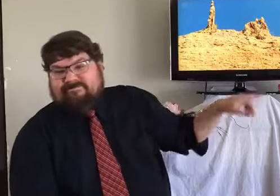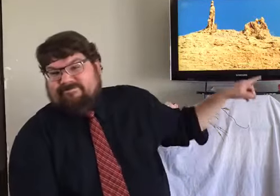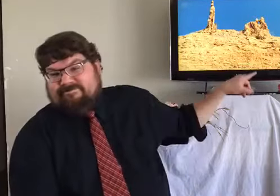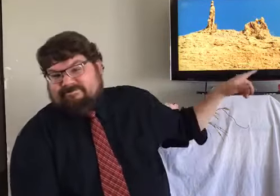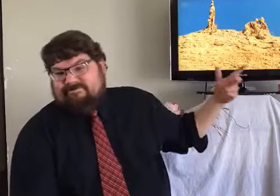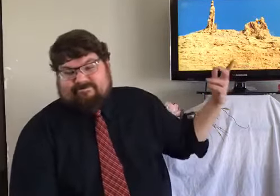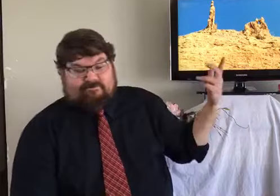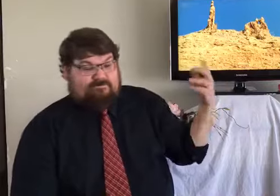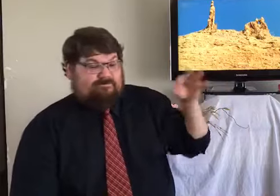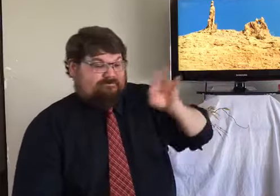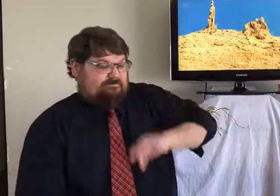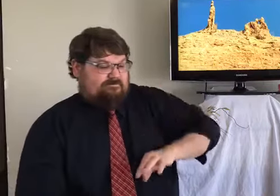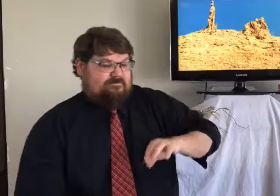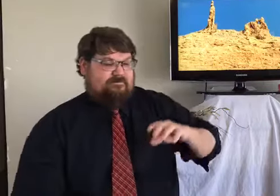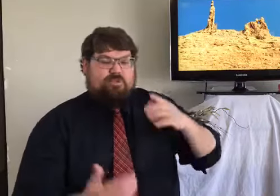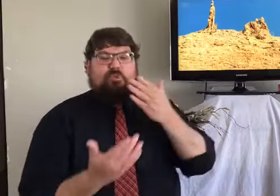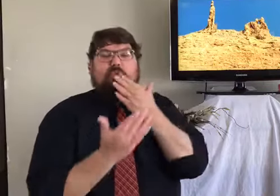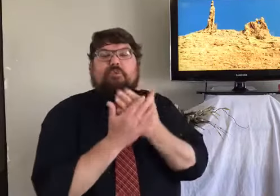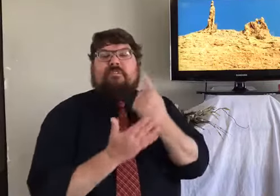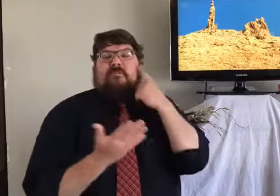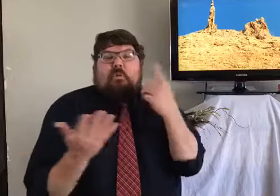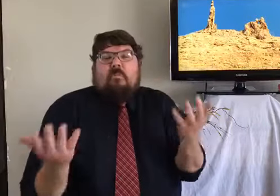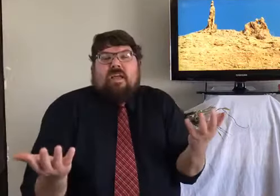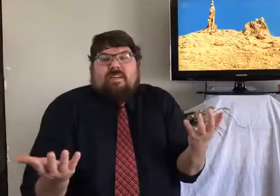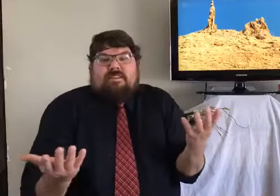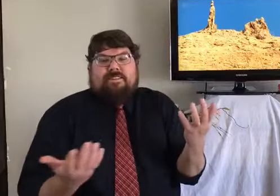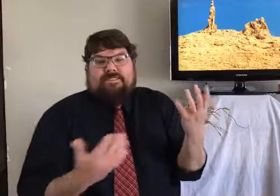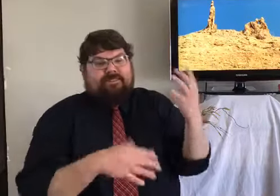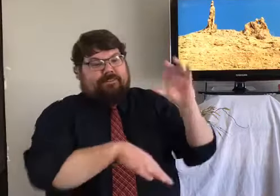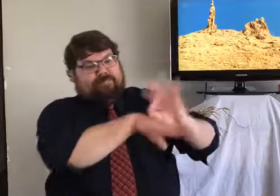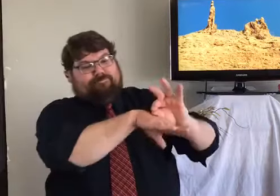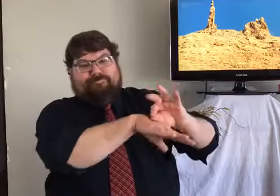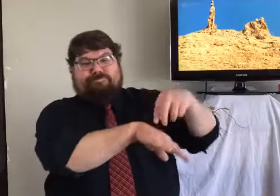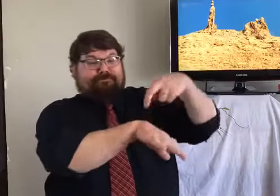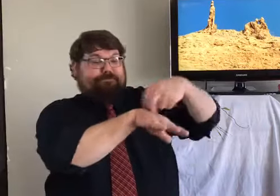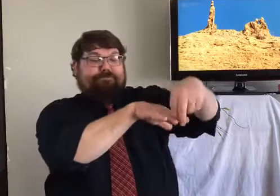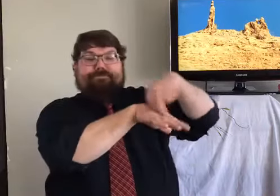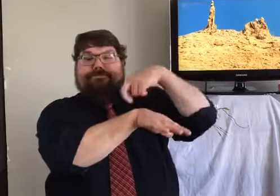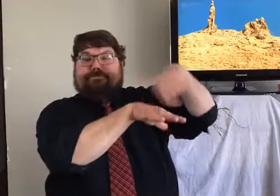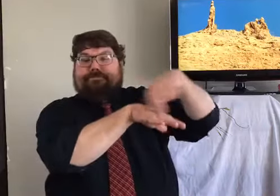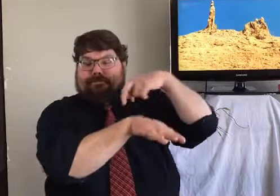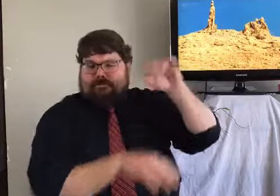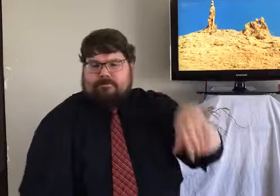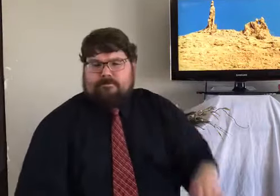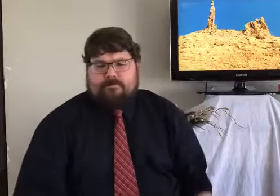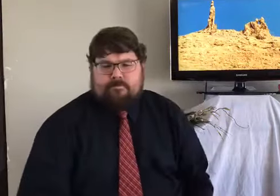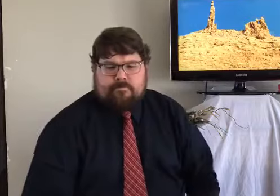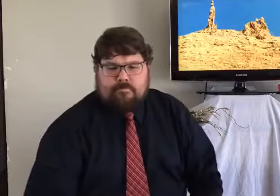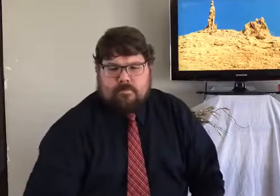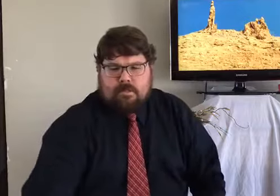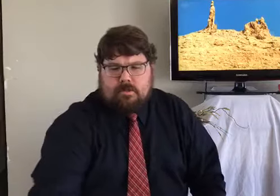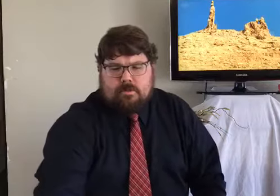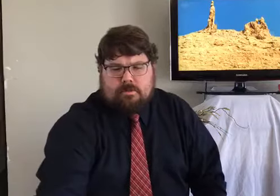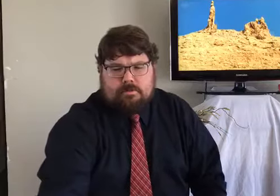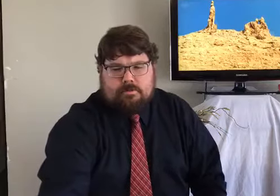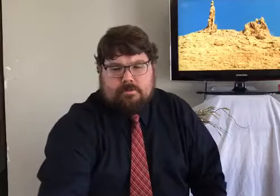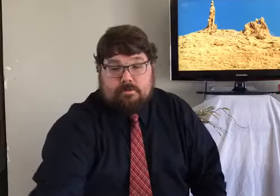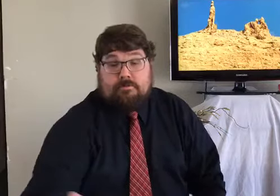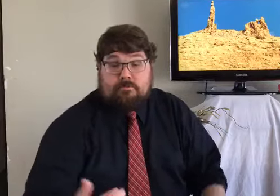But if you don't have any flavor, you're going to become like this salt here, demonstrated like from the Dead Sea area. Just